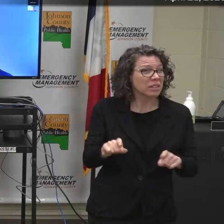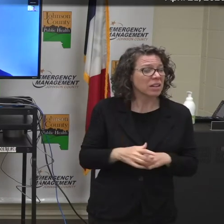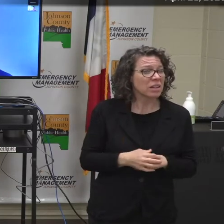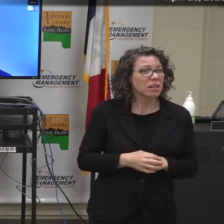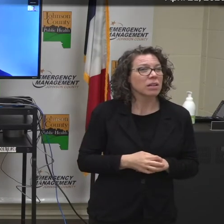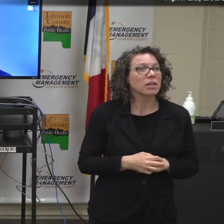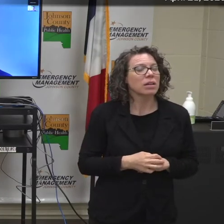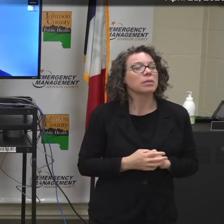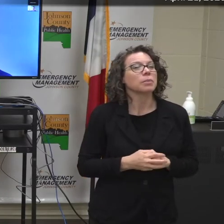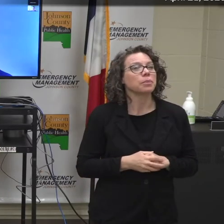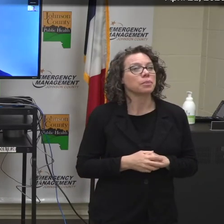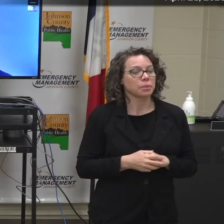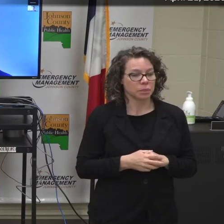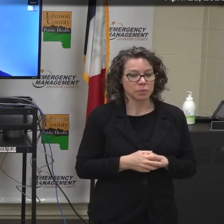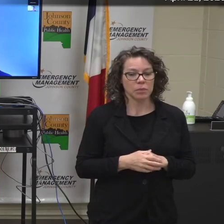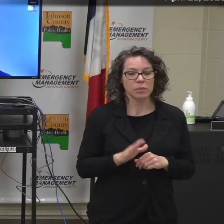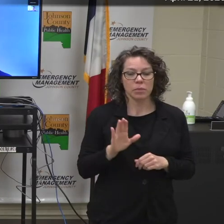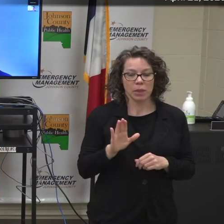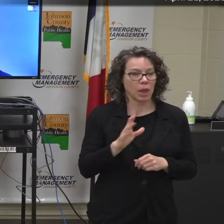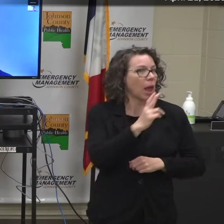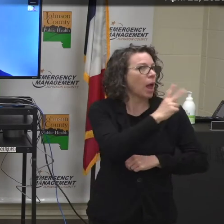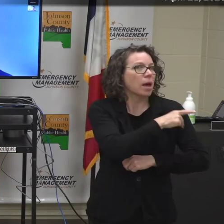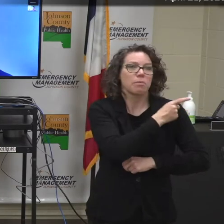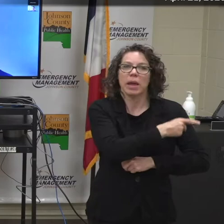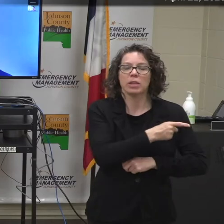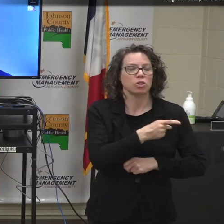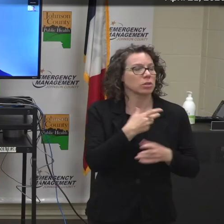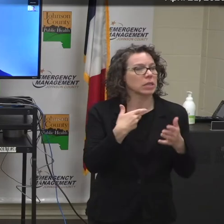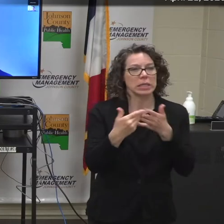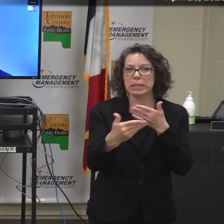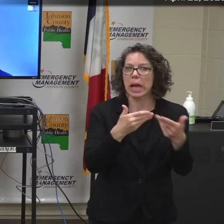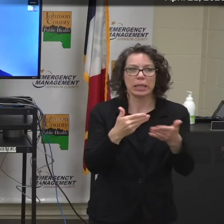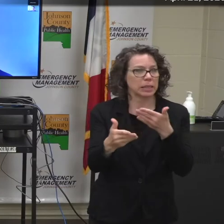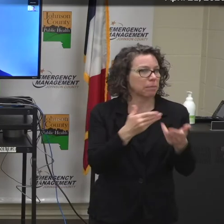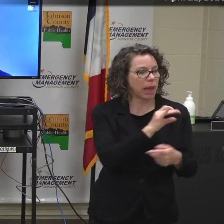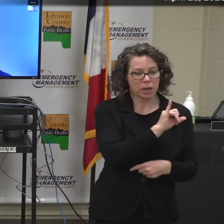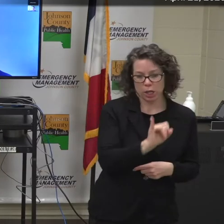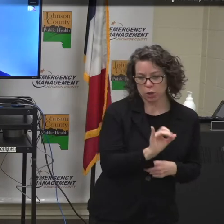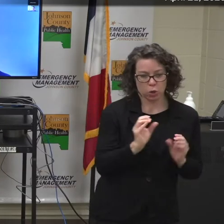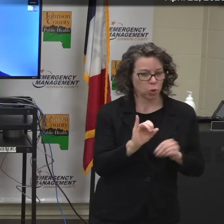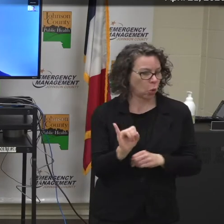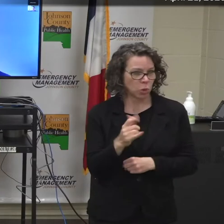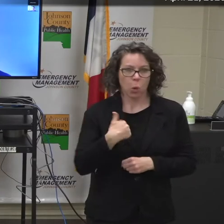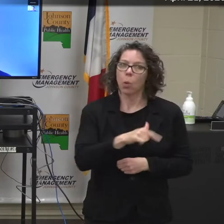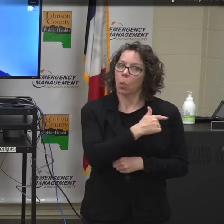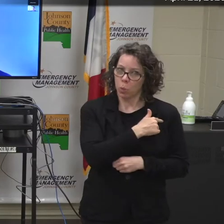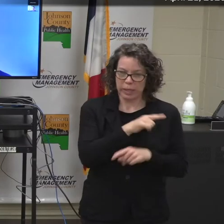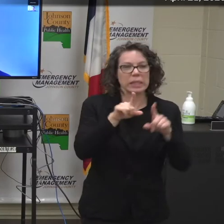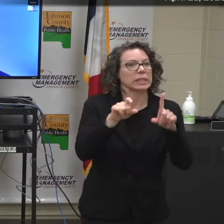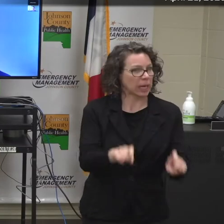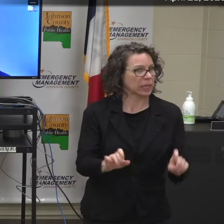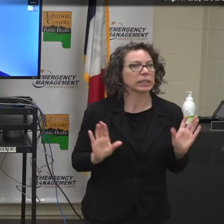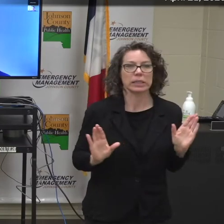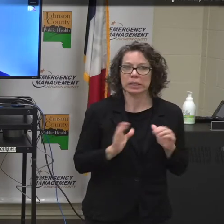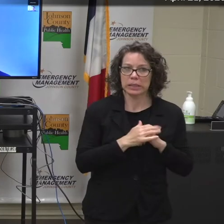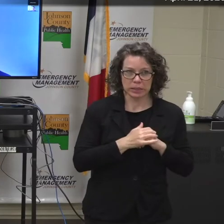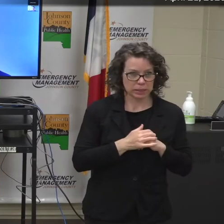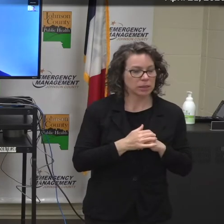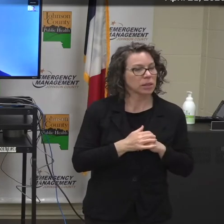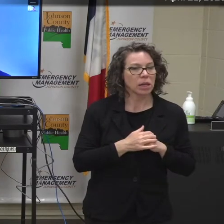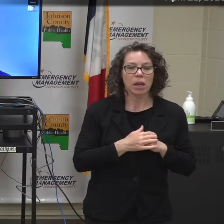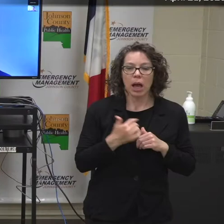We are testing patients no matter their payer. I don't have specific information